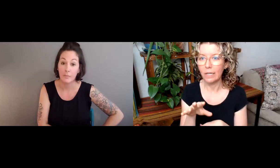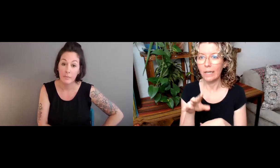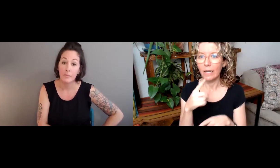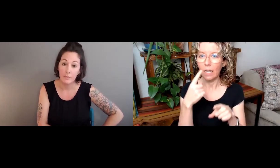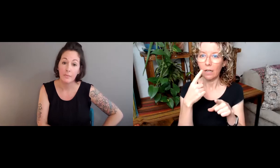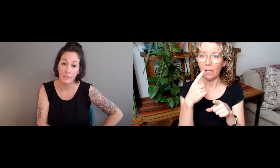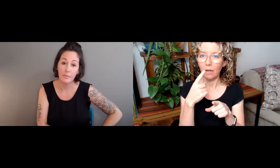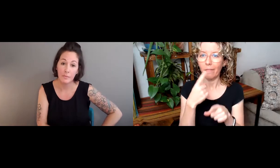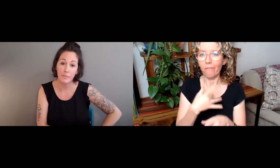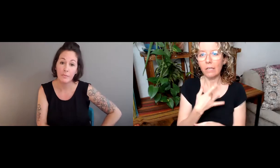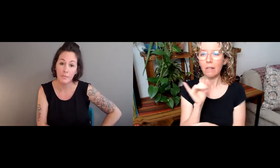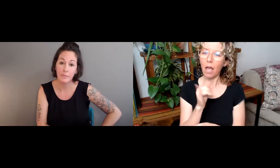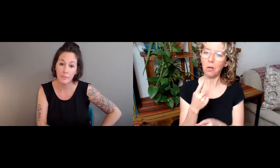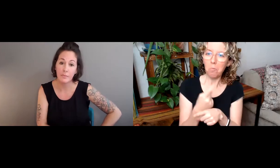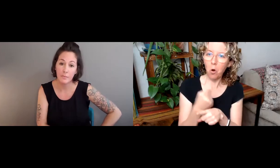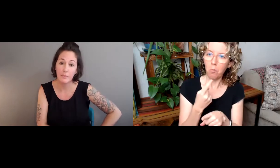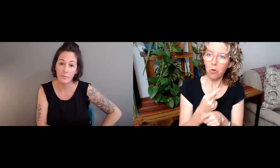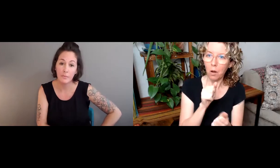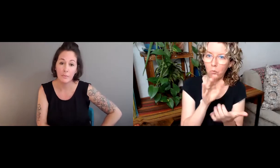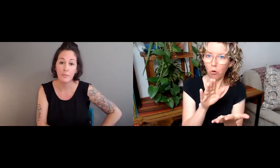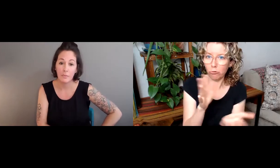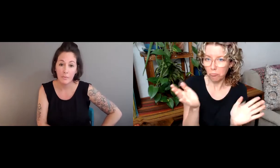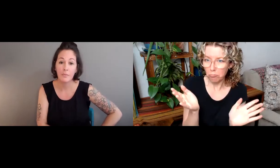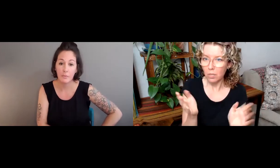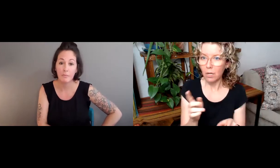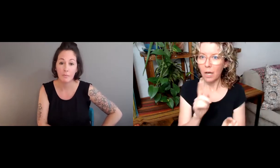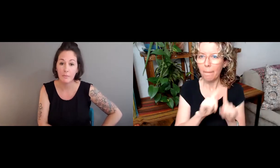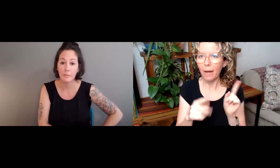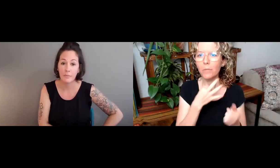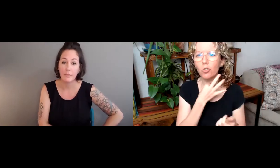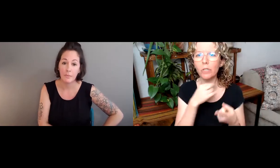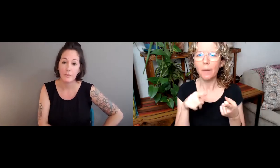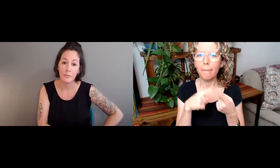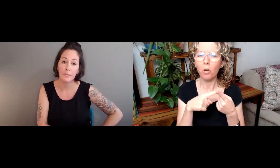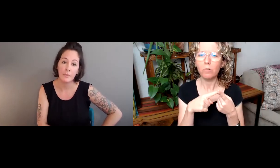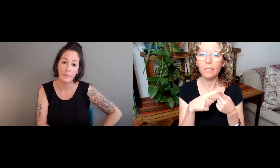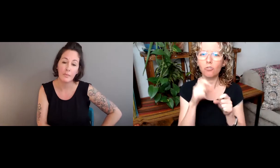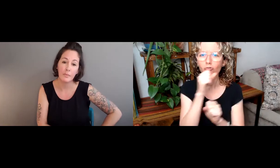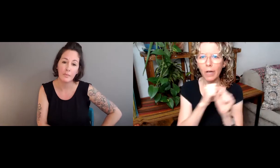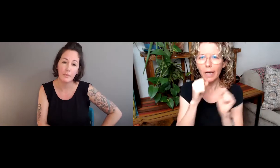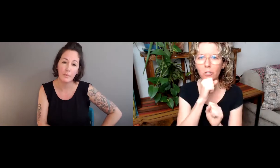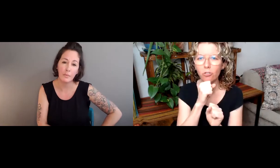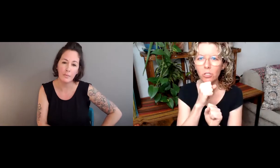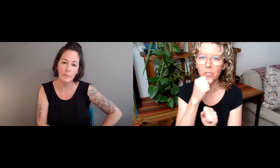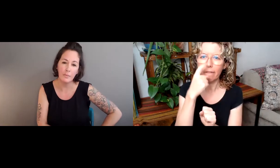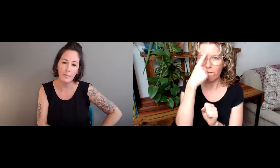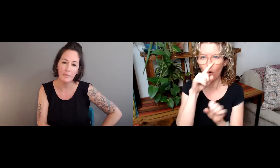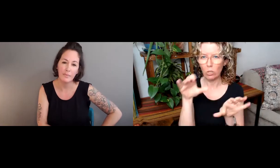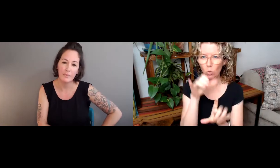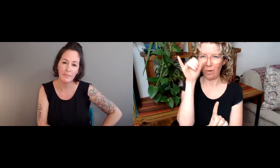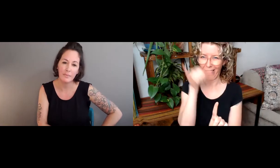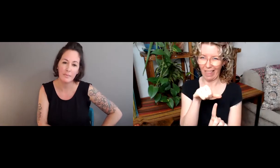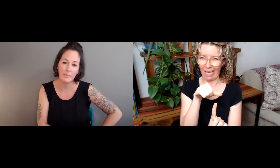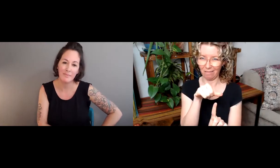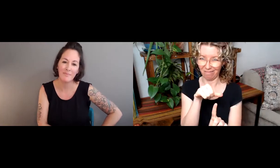and working with their own languages. It feels like an appropriate approach. But